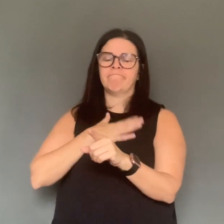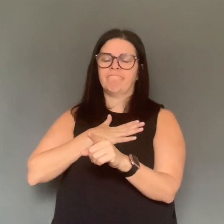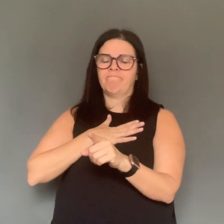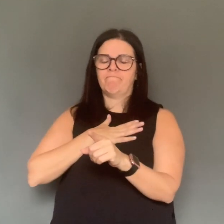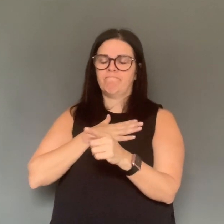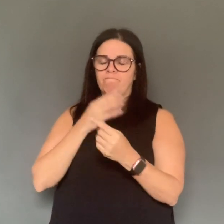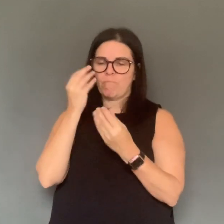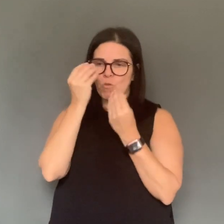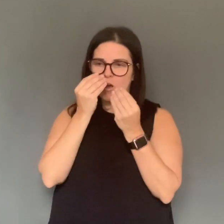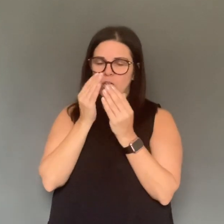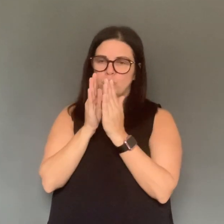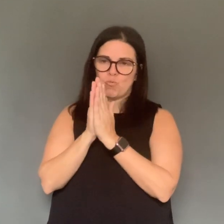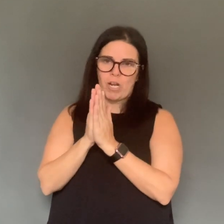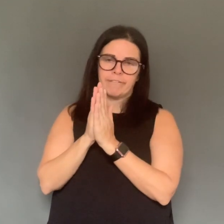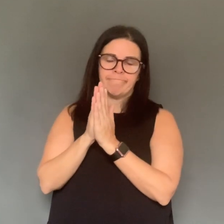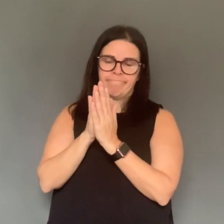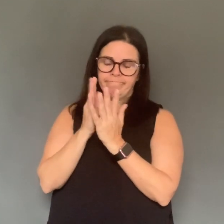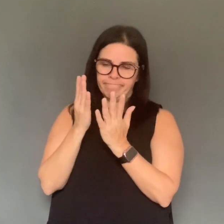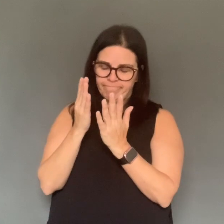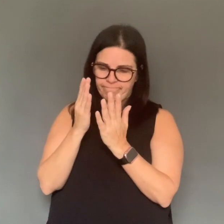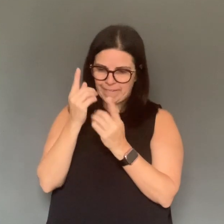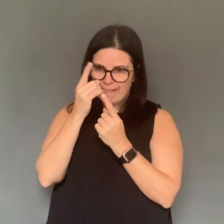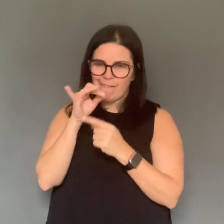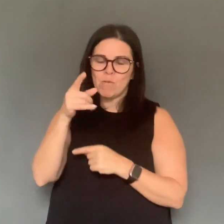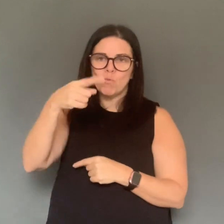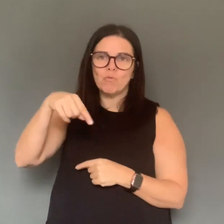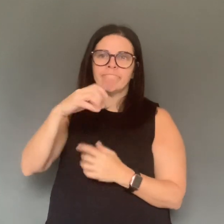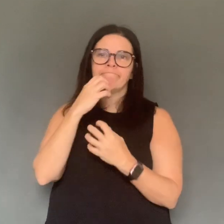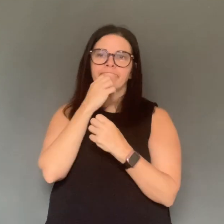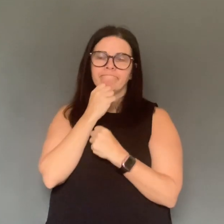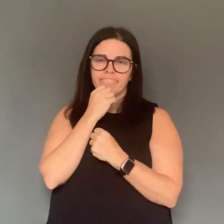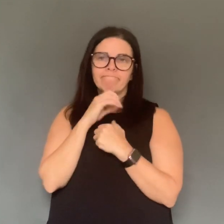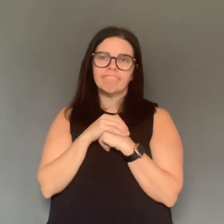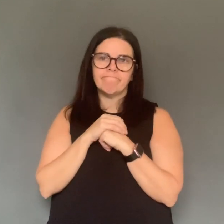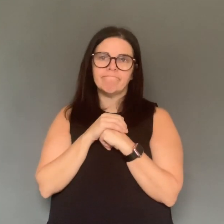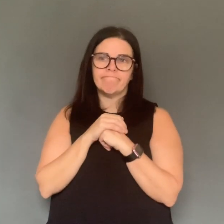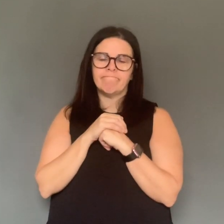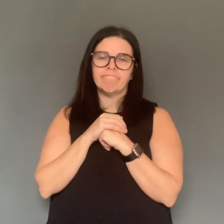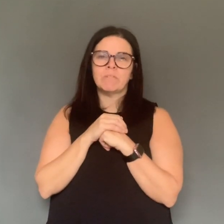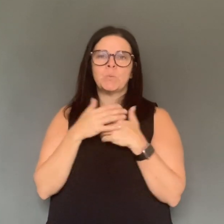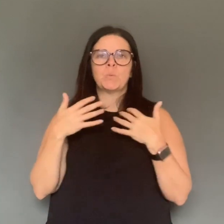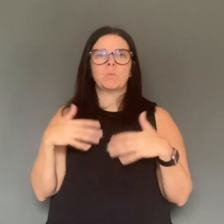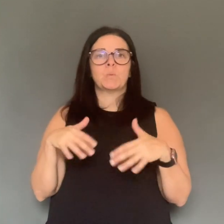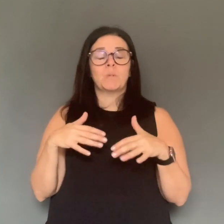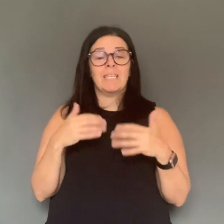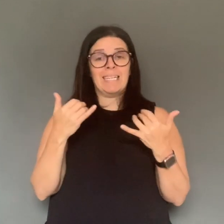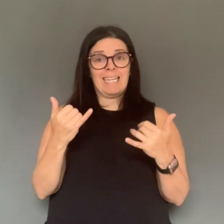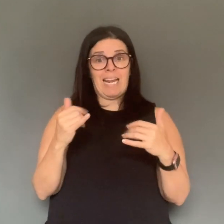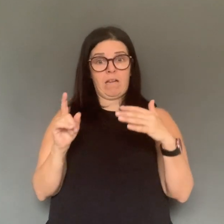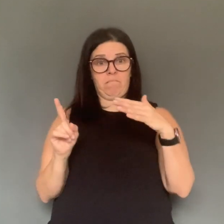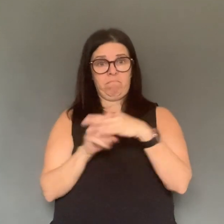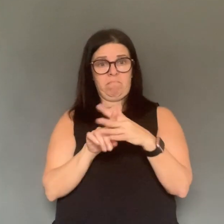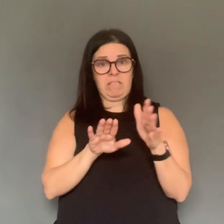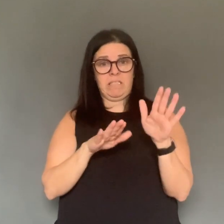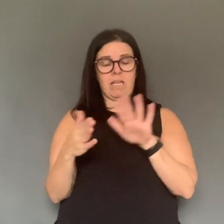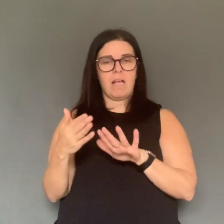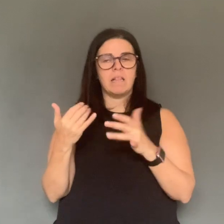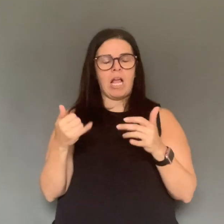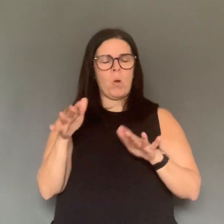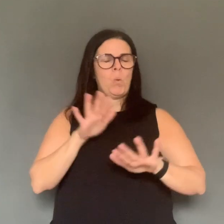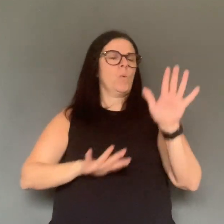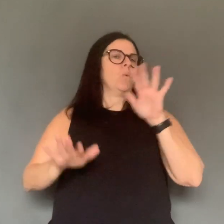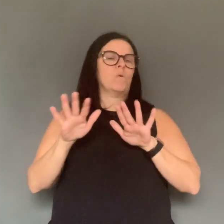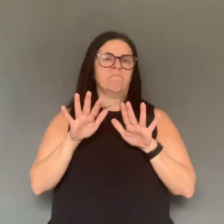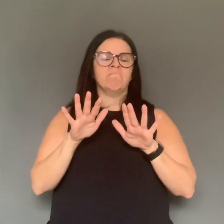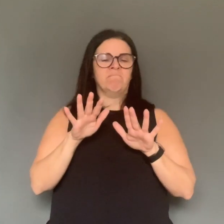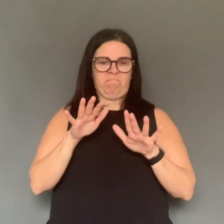in our community now made the threat real for many of us in our community. I will urge all of you not to panic